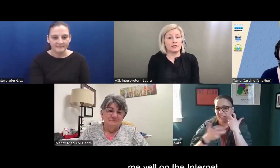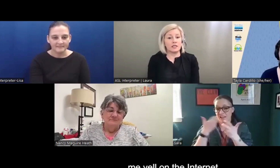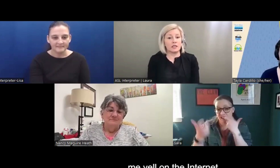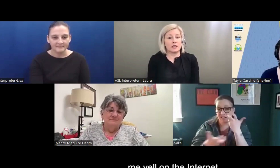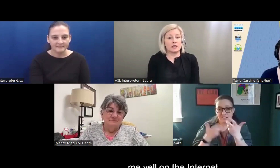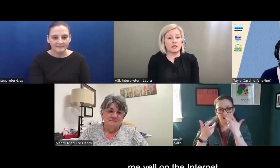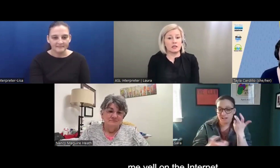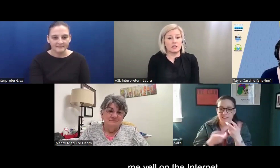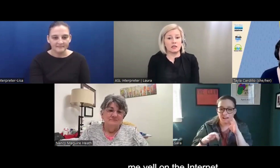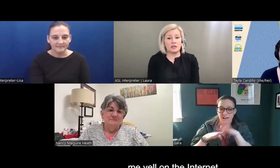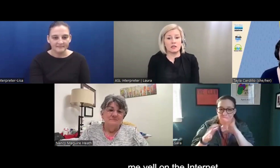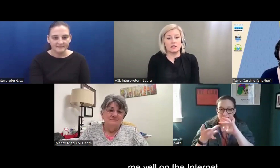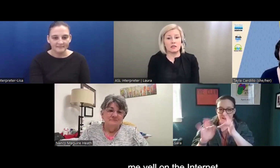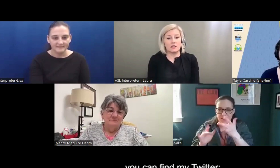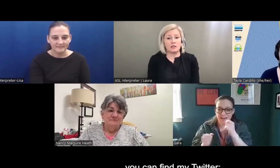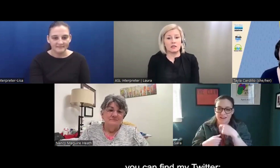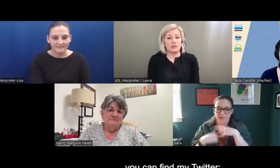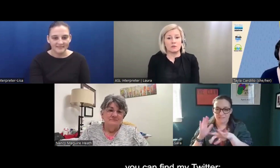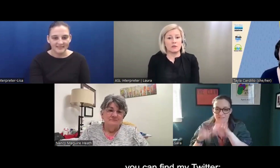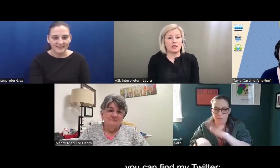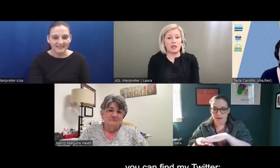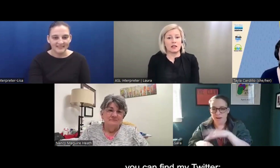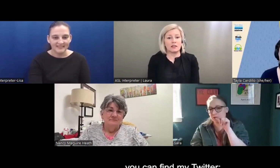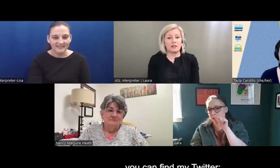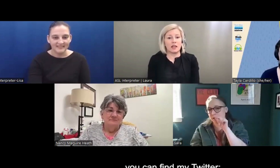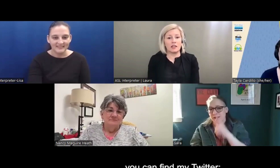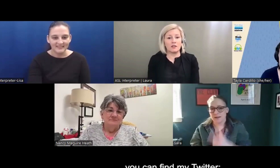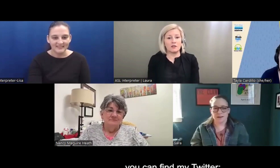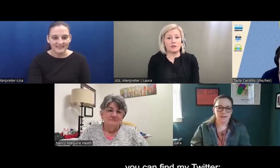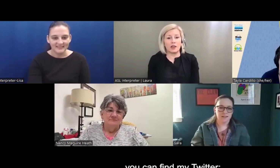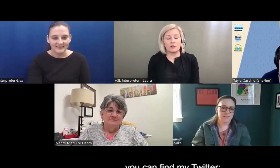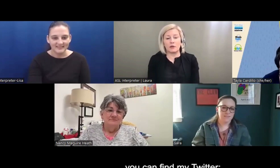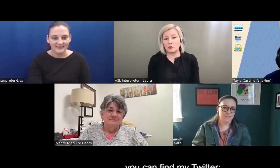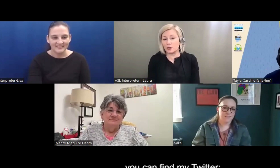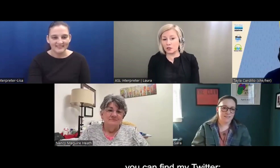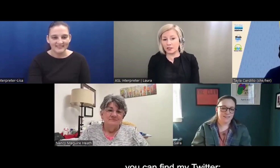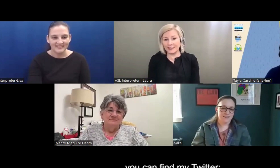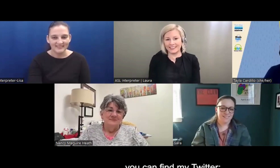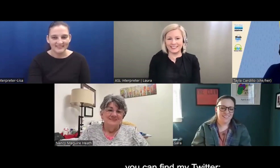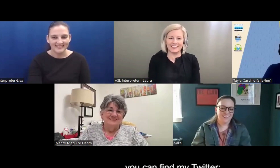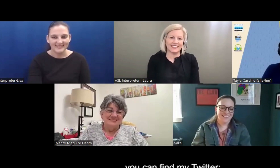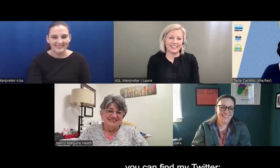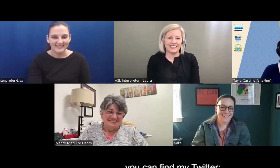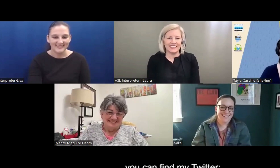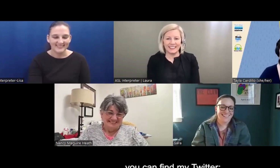want to see me yell on the internet, you can find my Twitter